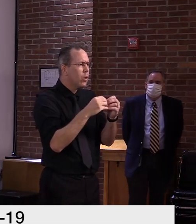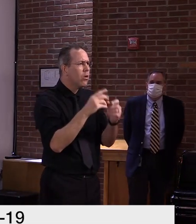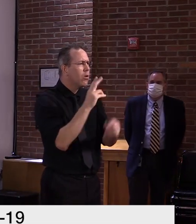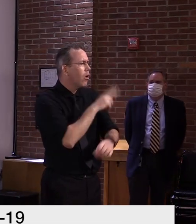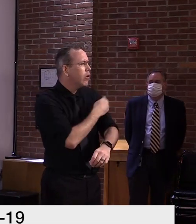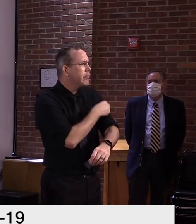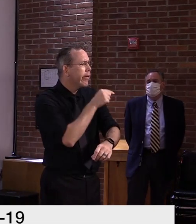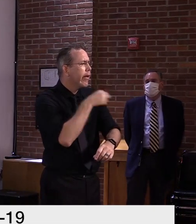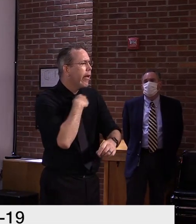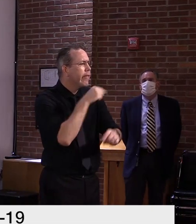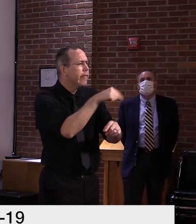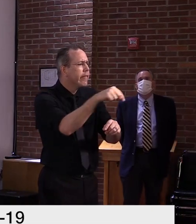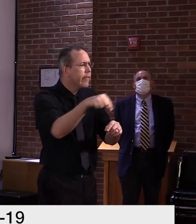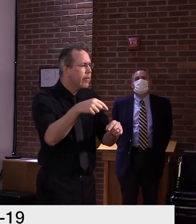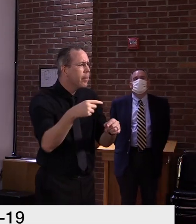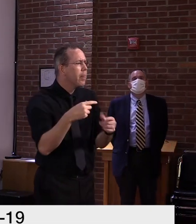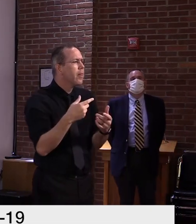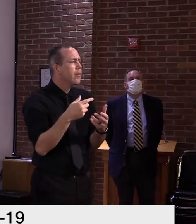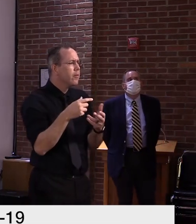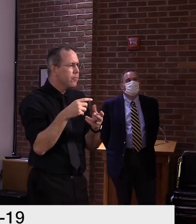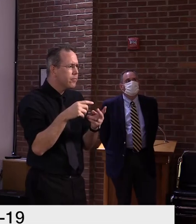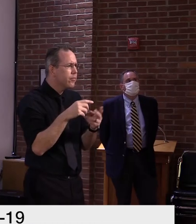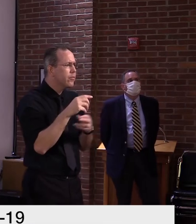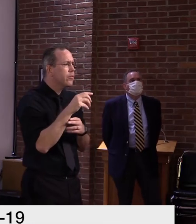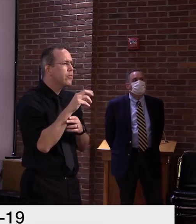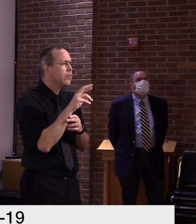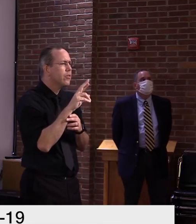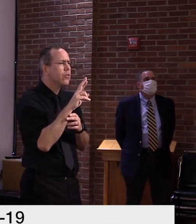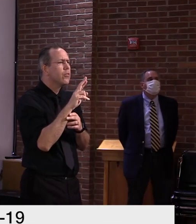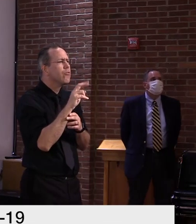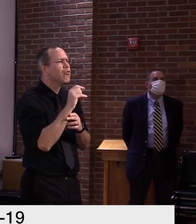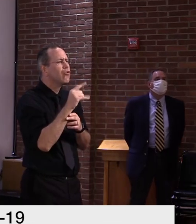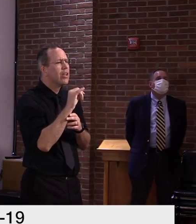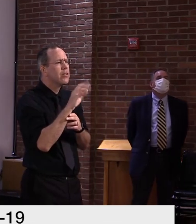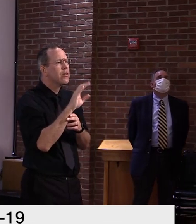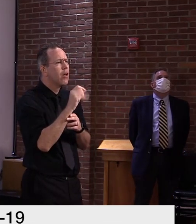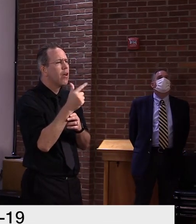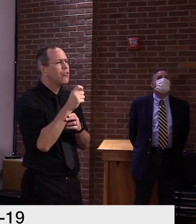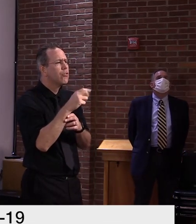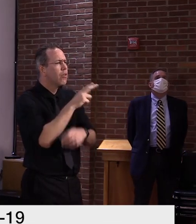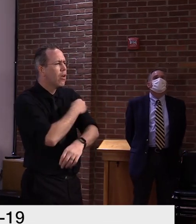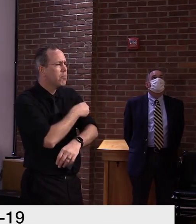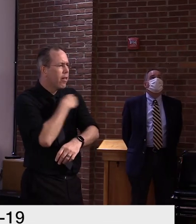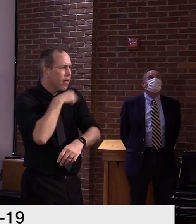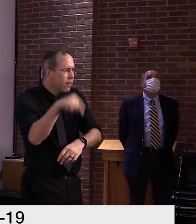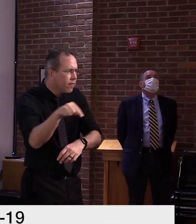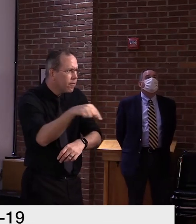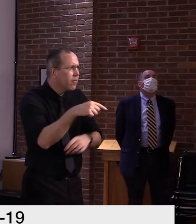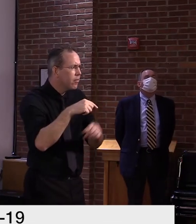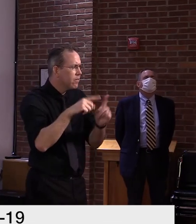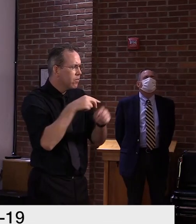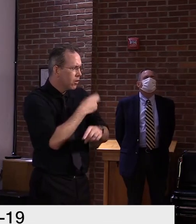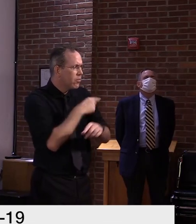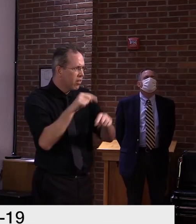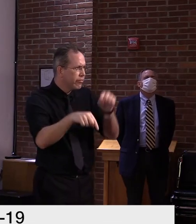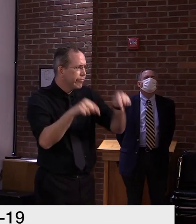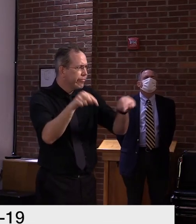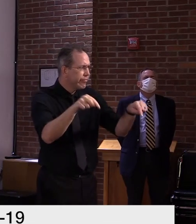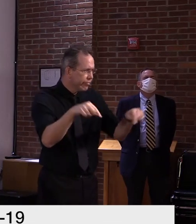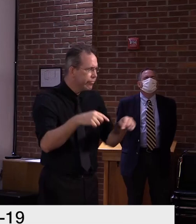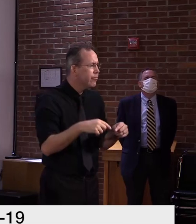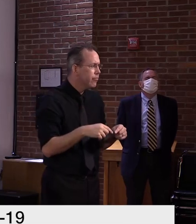Okay. Thank you. Um, Dr. Levine, the, the 405 tests completed in the last